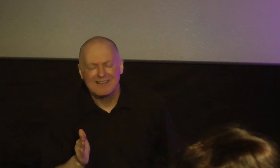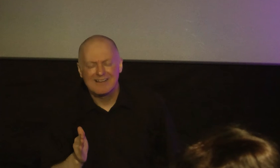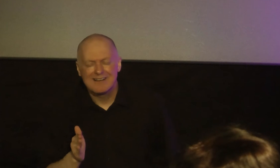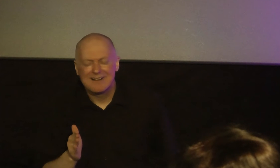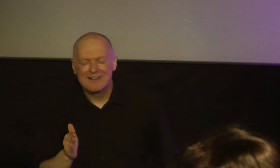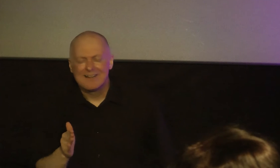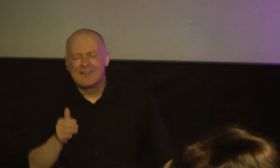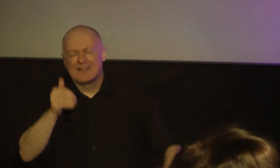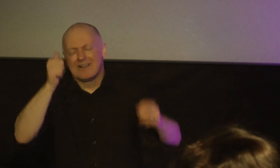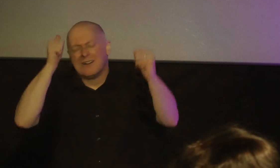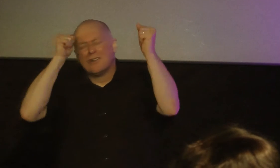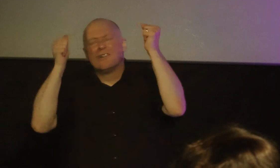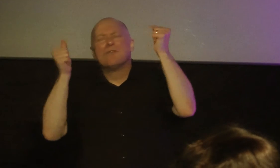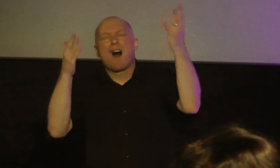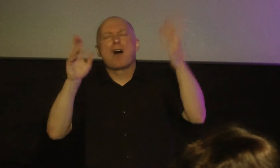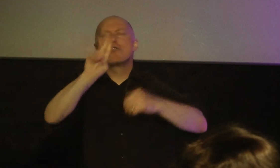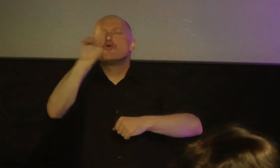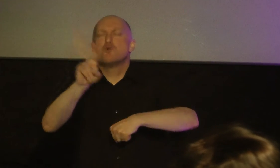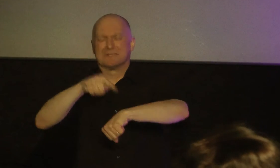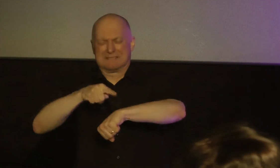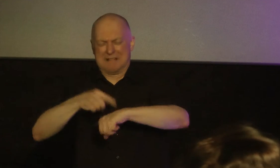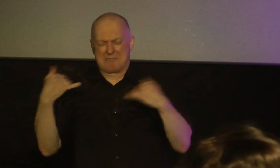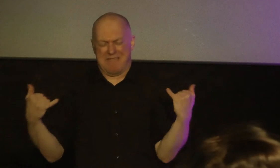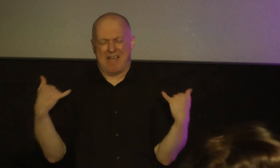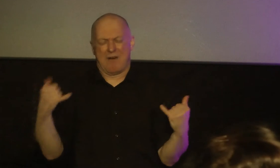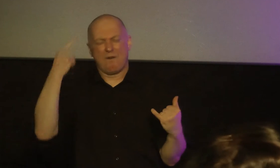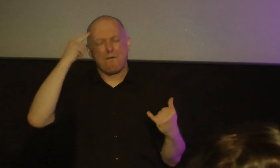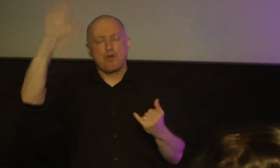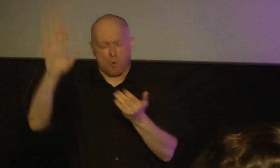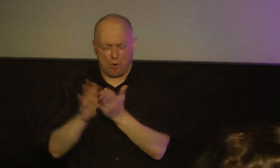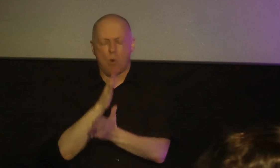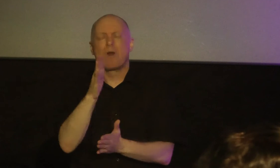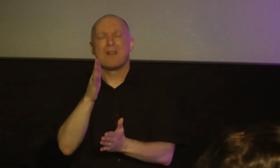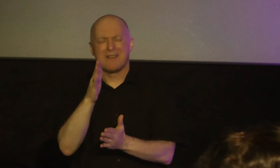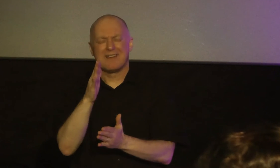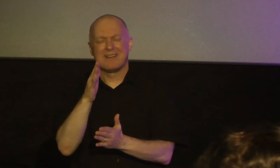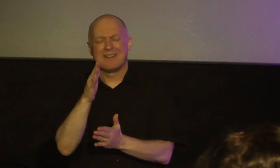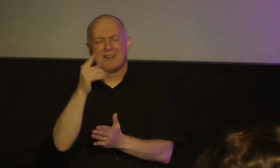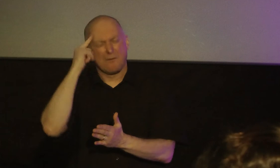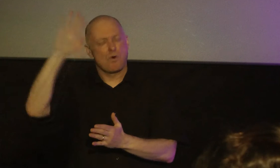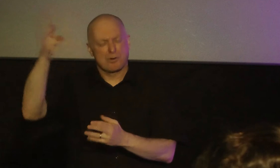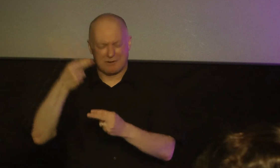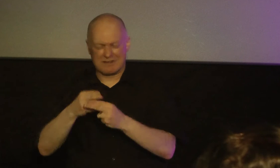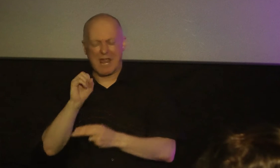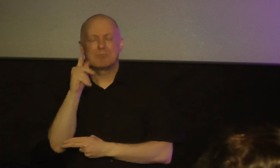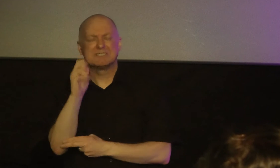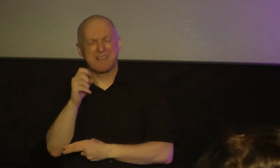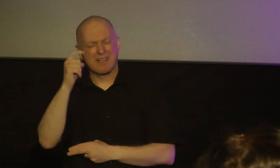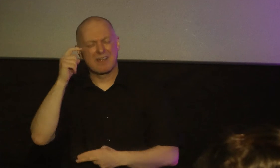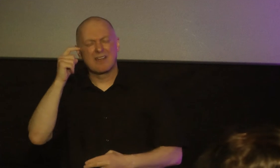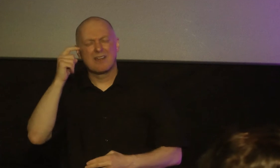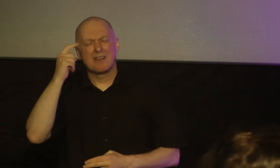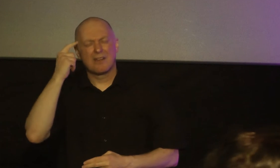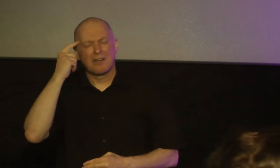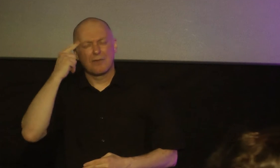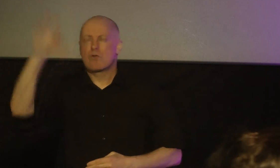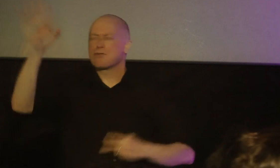father use this time for your glory for your namesake and for your renown and fame